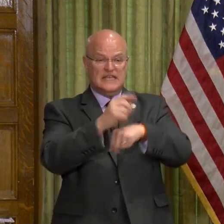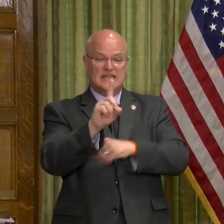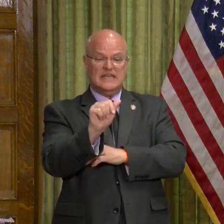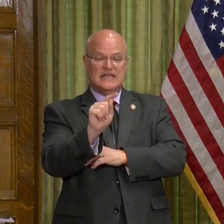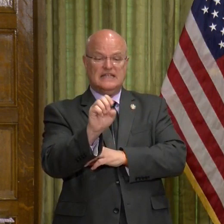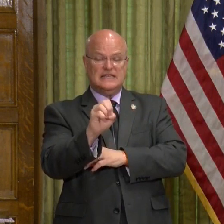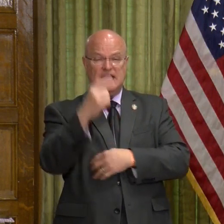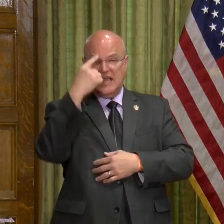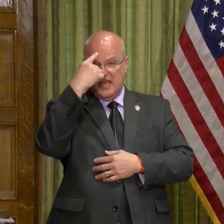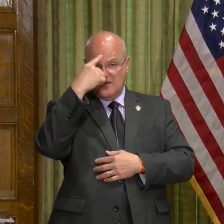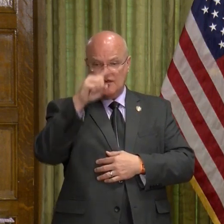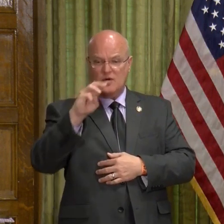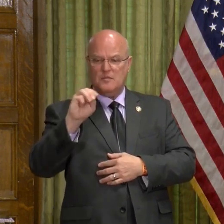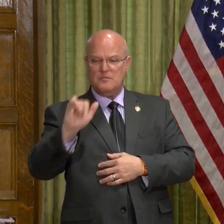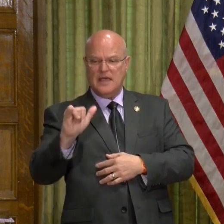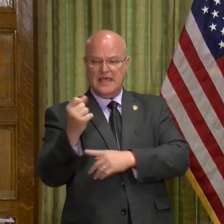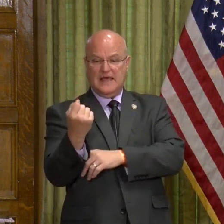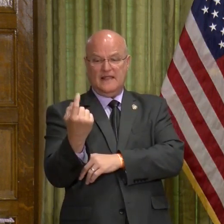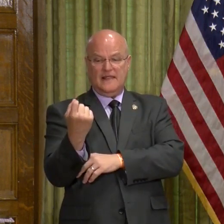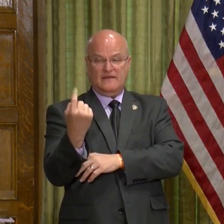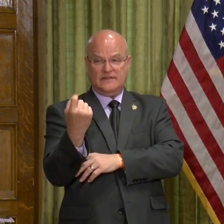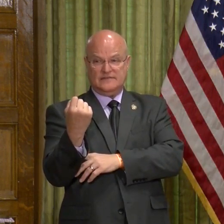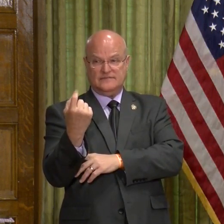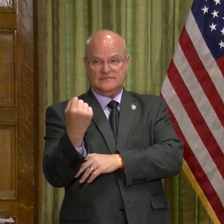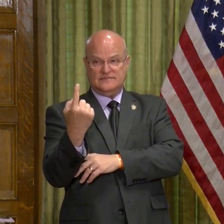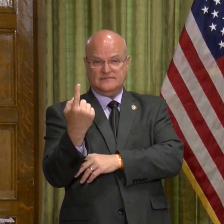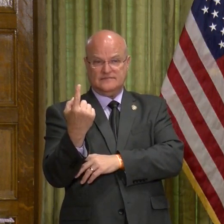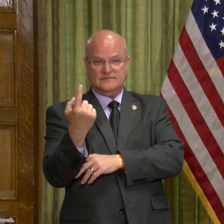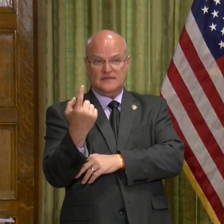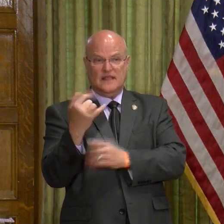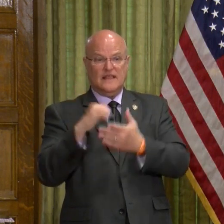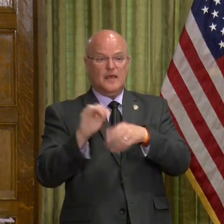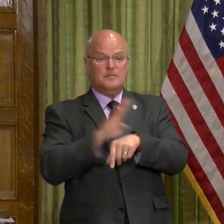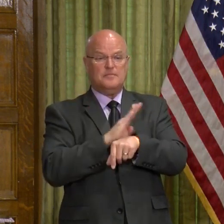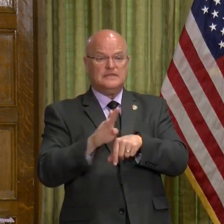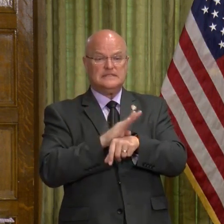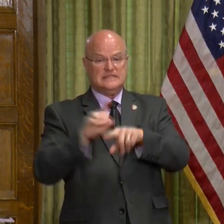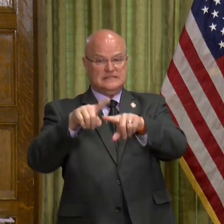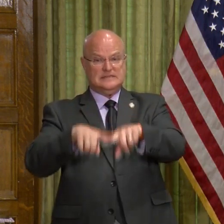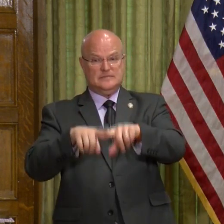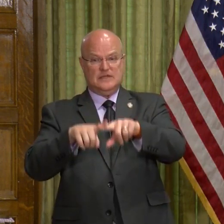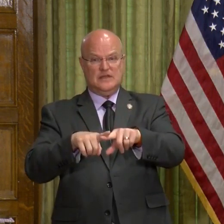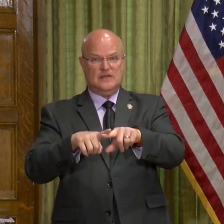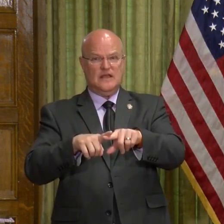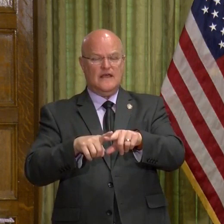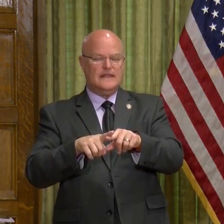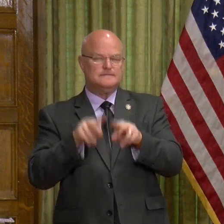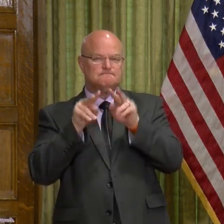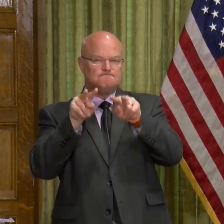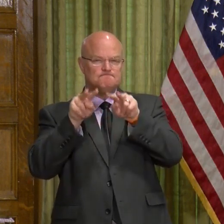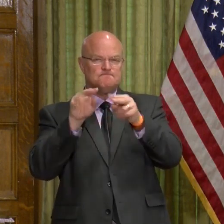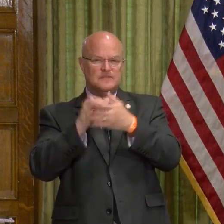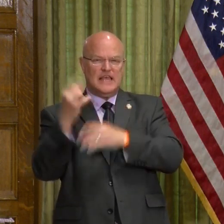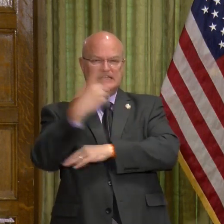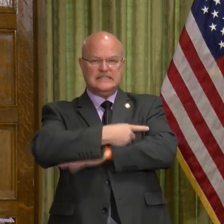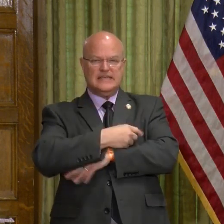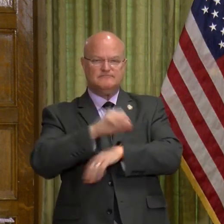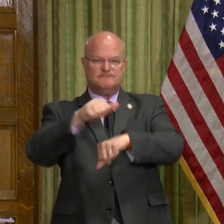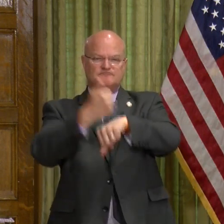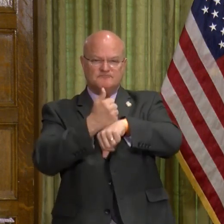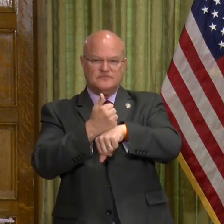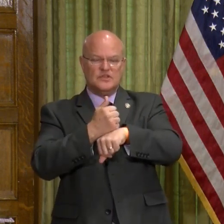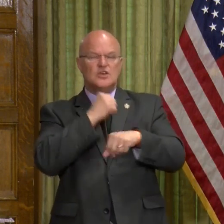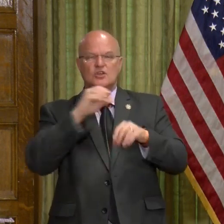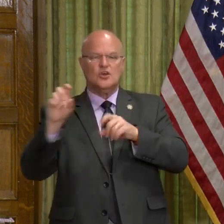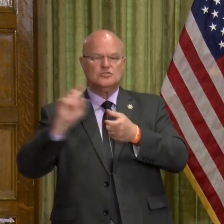for May 11th, that businesses count on. They're investing in that date. You